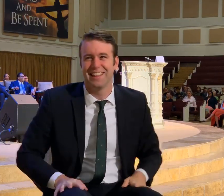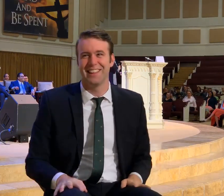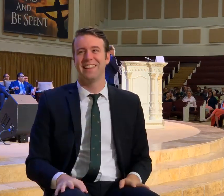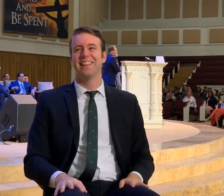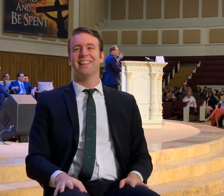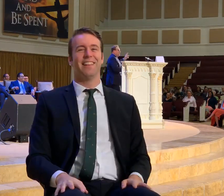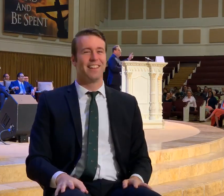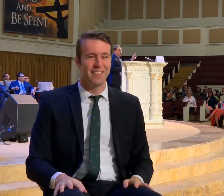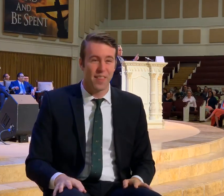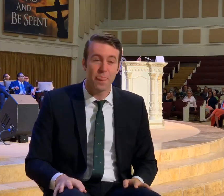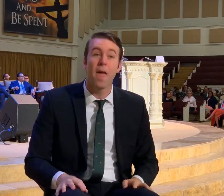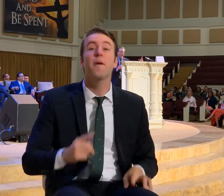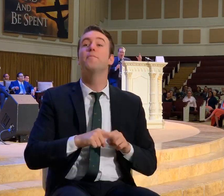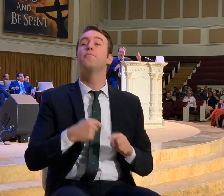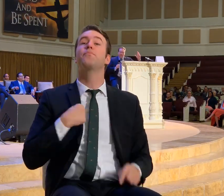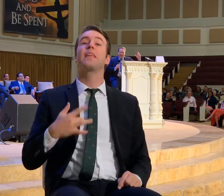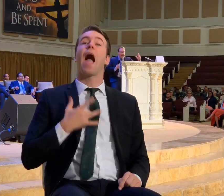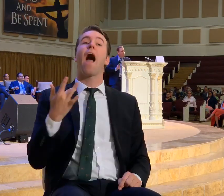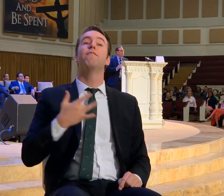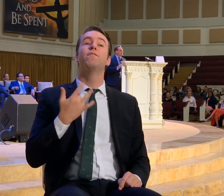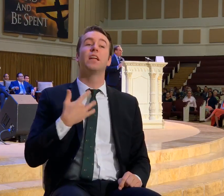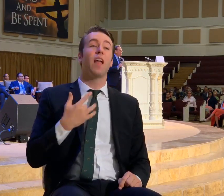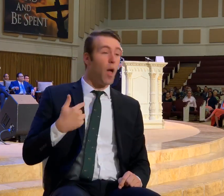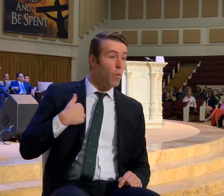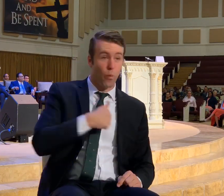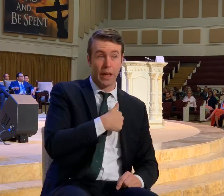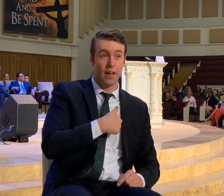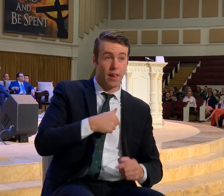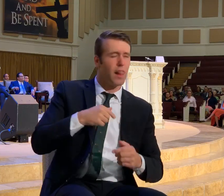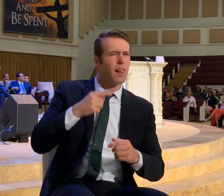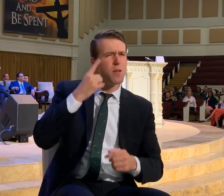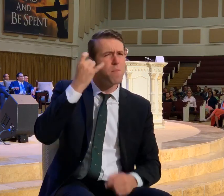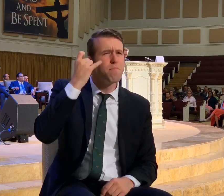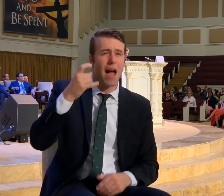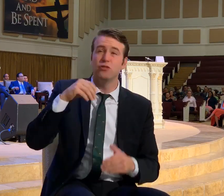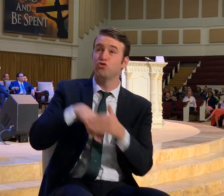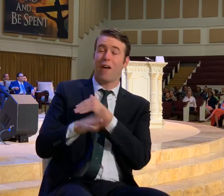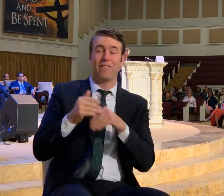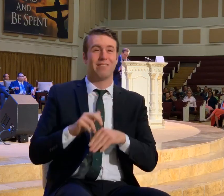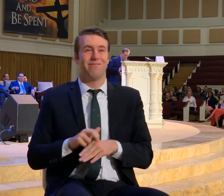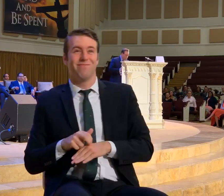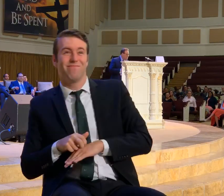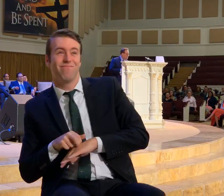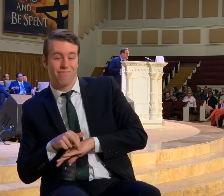But I got a feeling. When we step onto that. I what's it going to be like to be that first student.